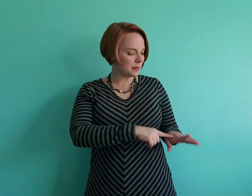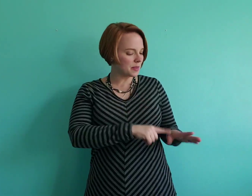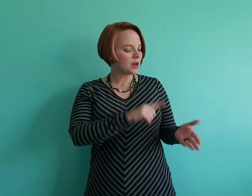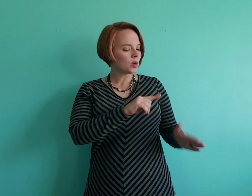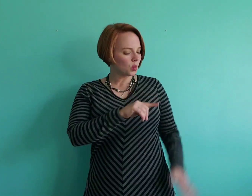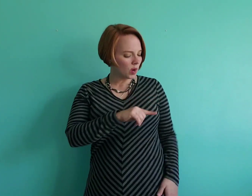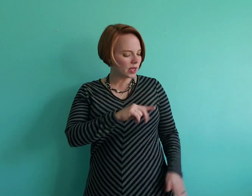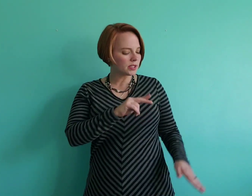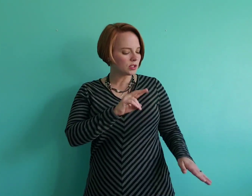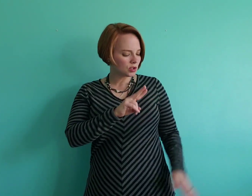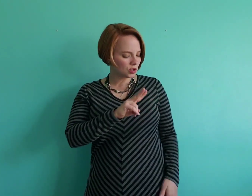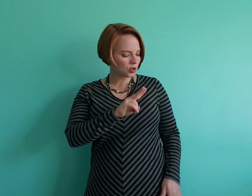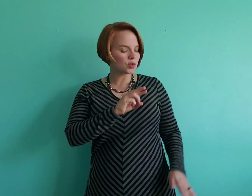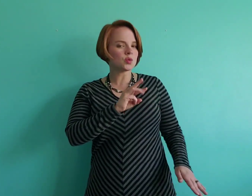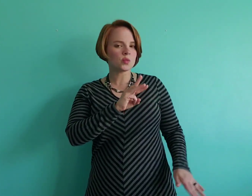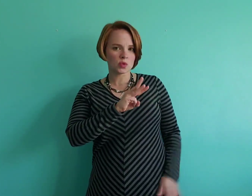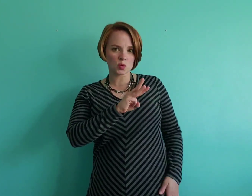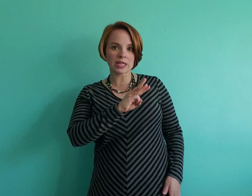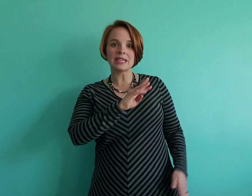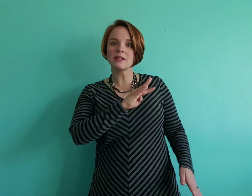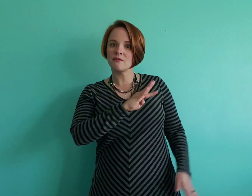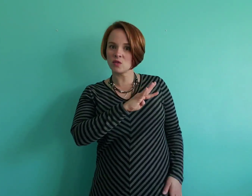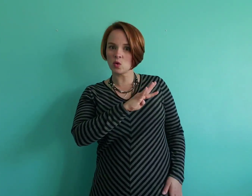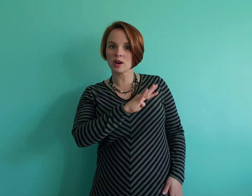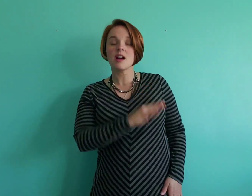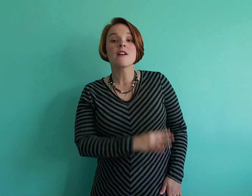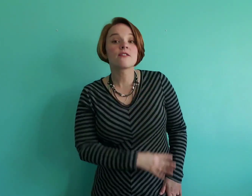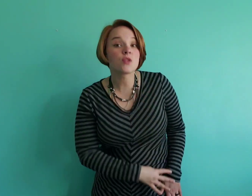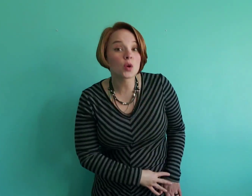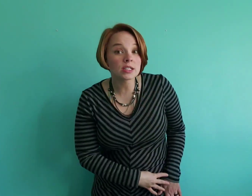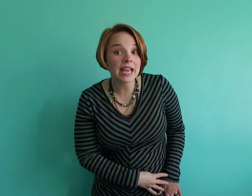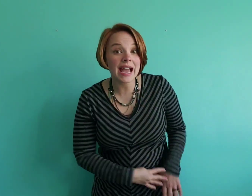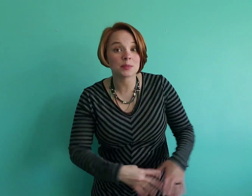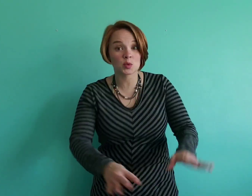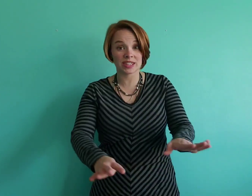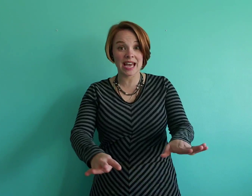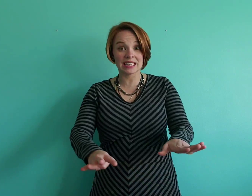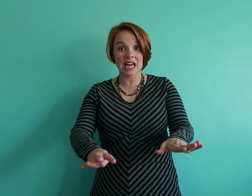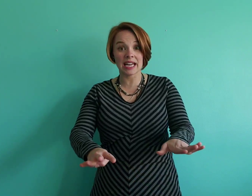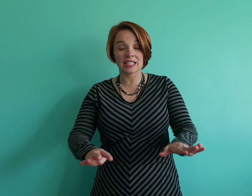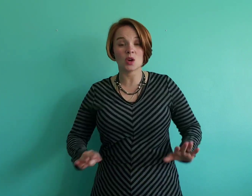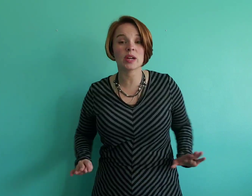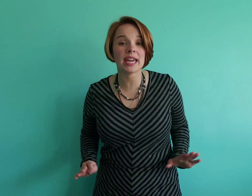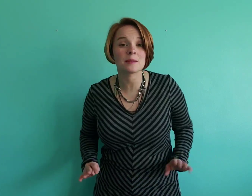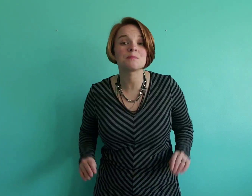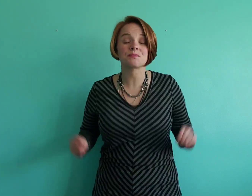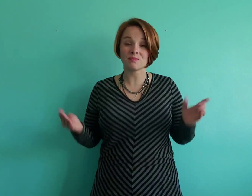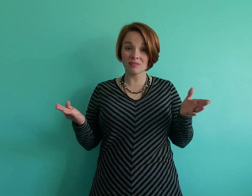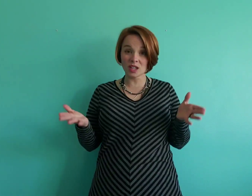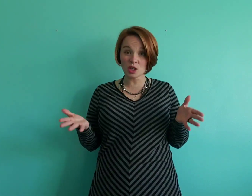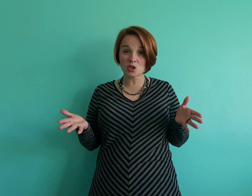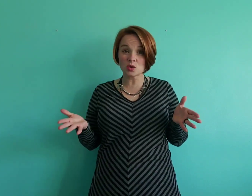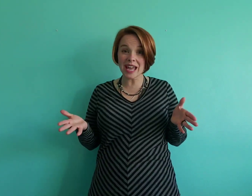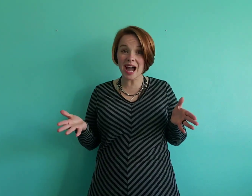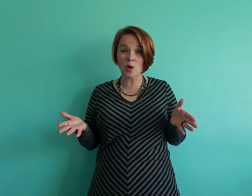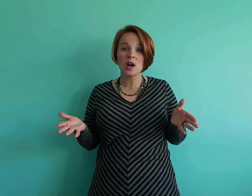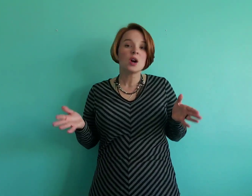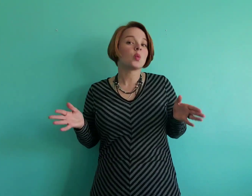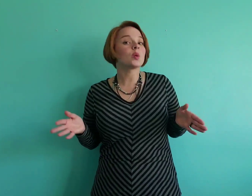Yep. One, two, three, four. Four taps with that line. Okay. So now, what